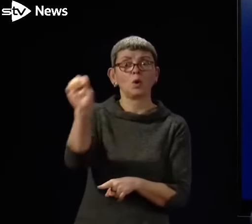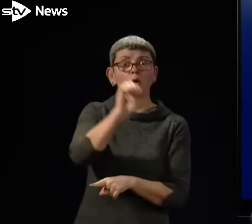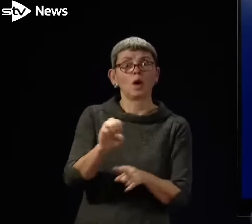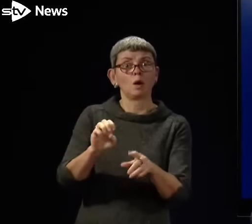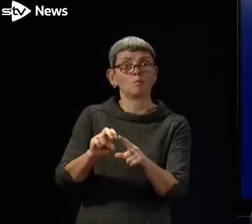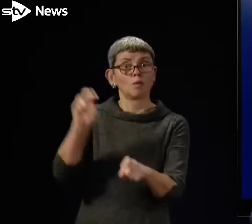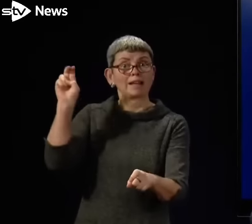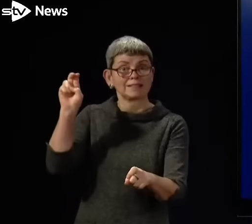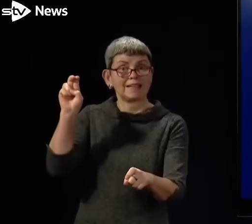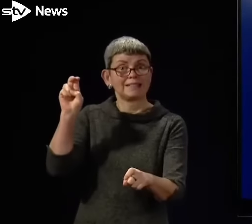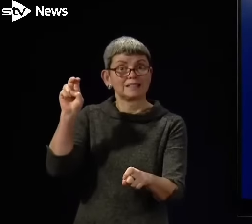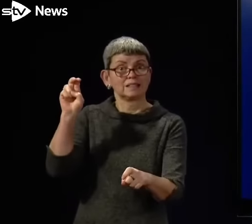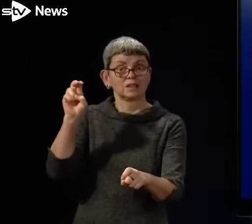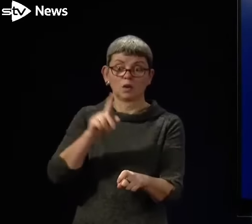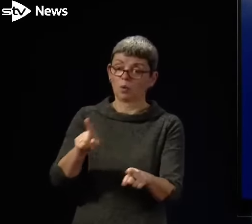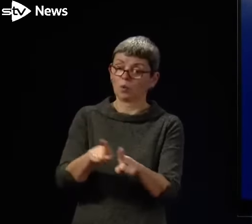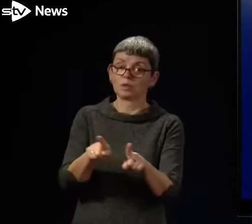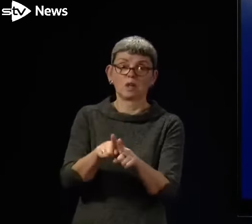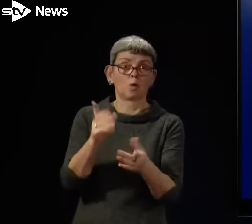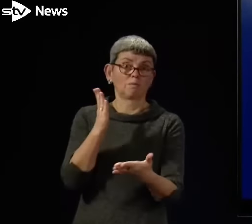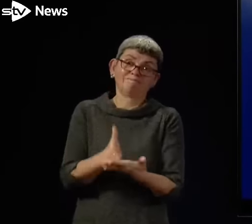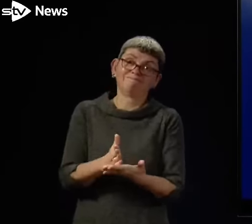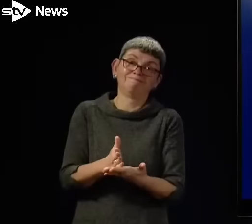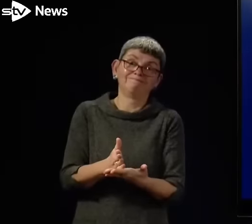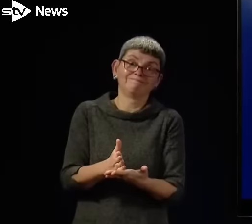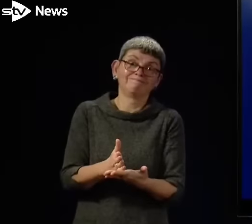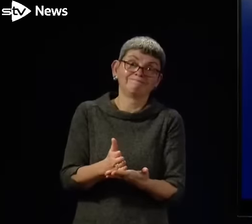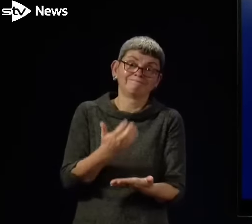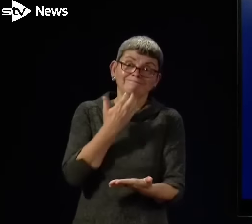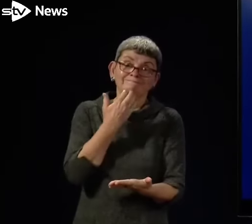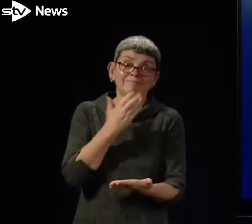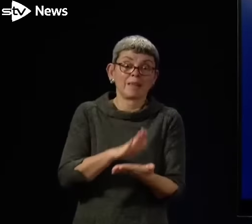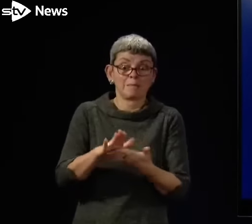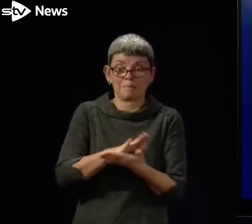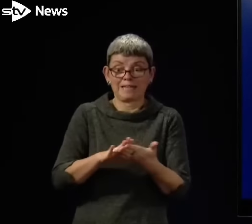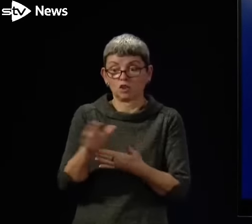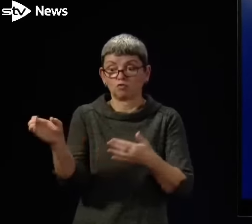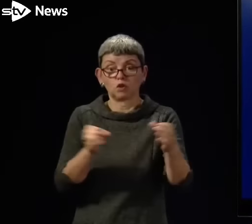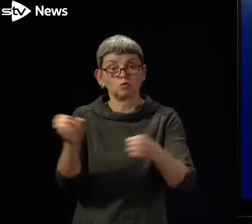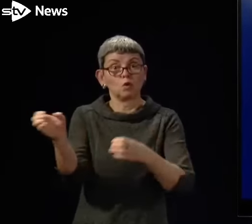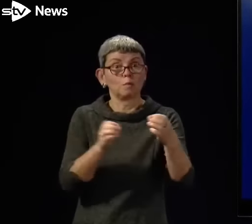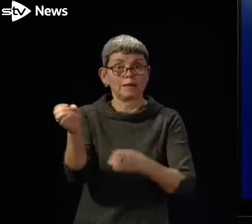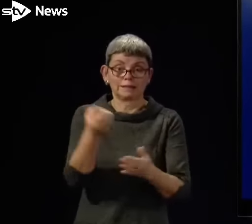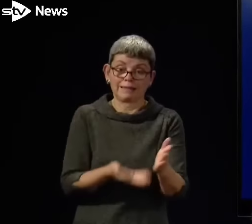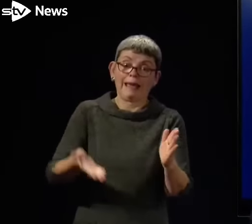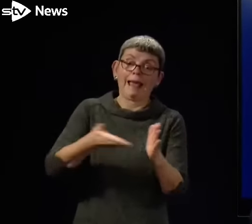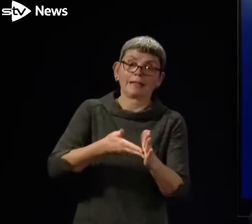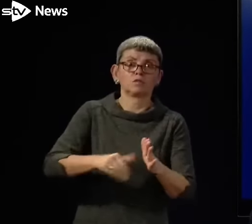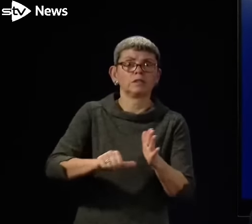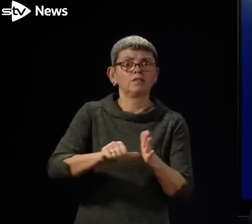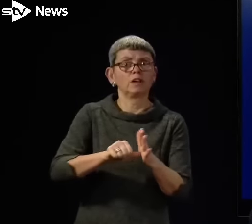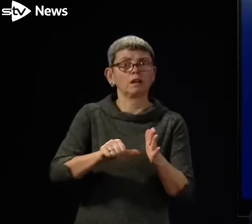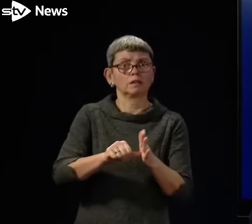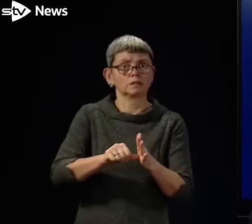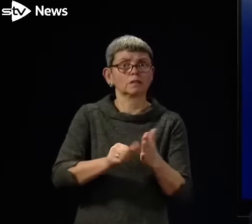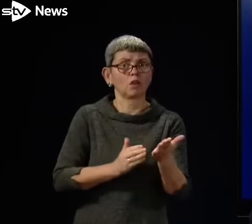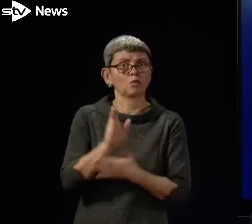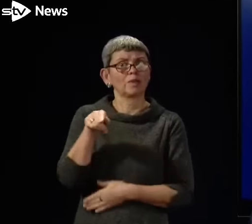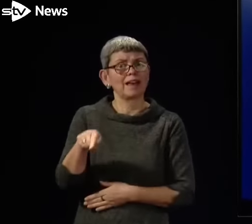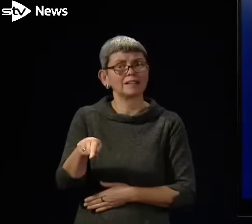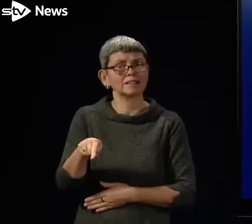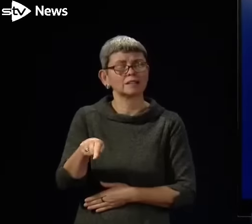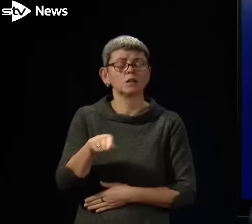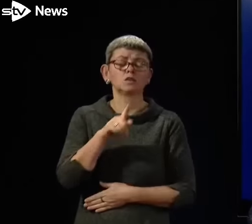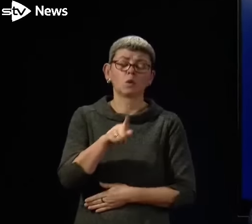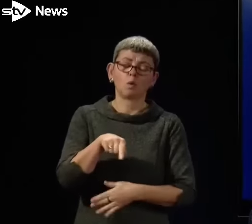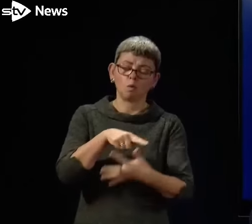statement, I'm not intending to. The hard fact is Brexit is making recruitment much, much more difficult. So these are issues that we're grappling with